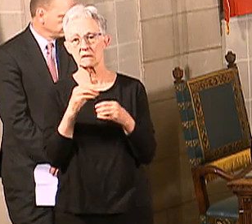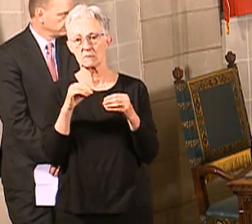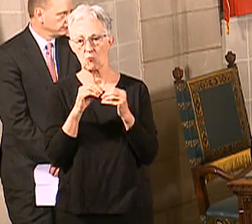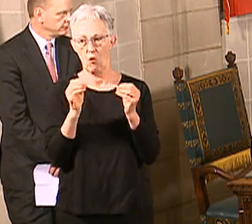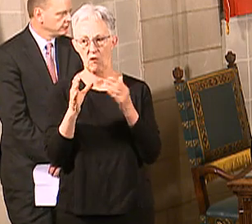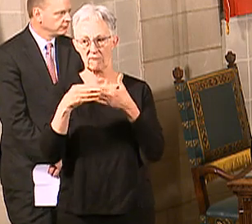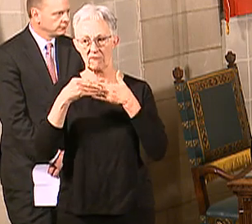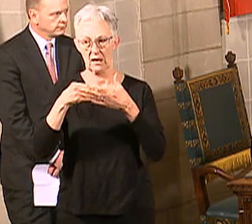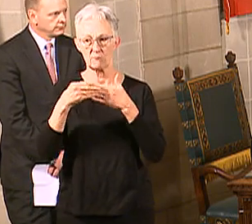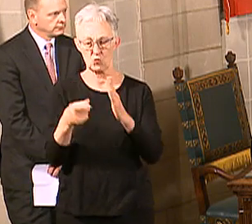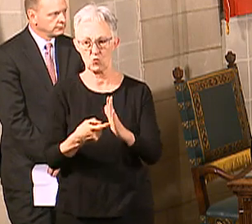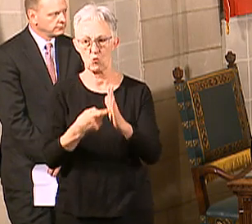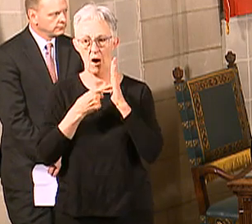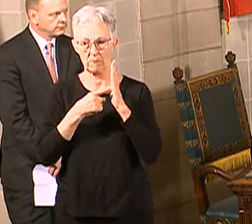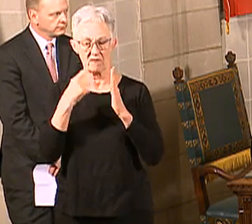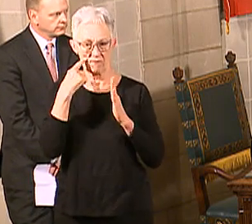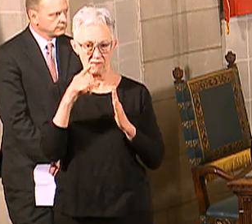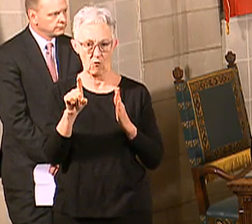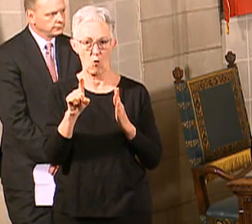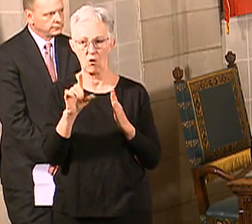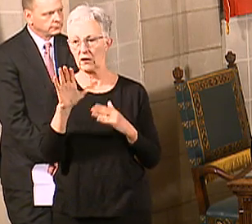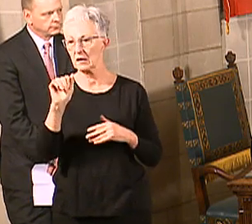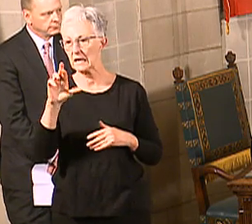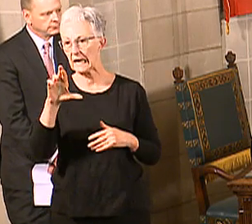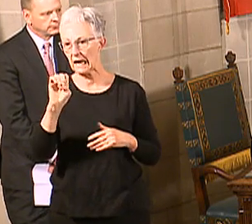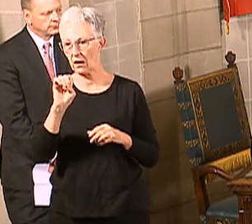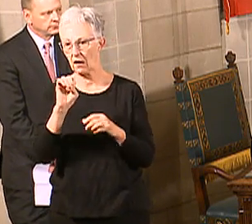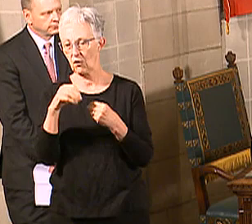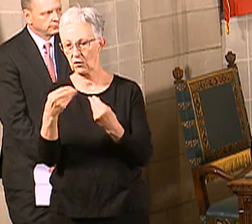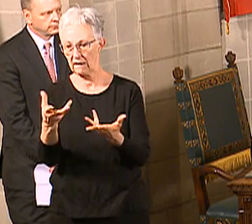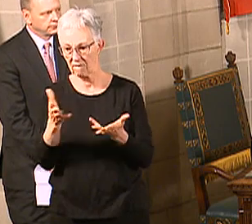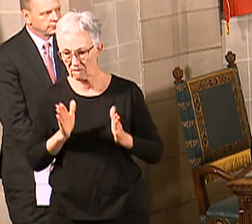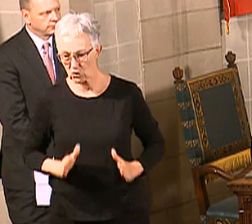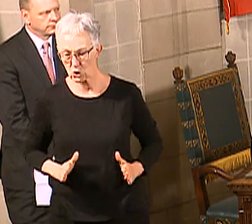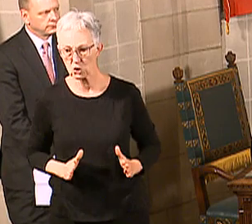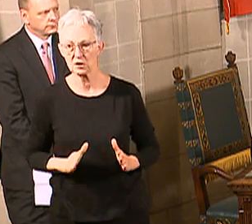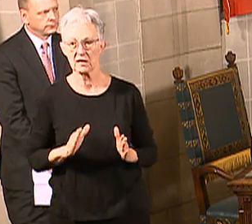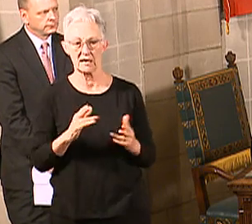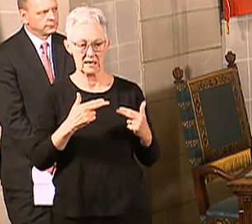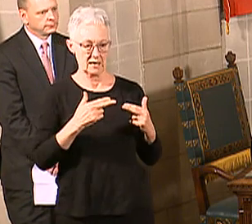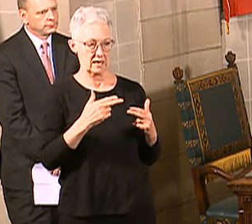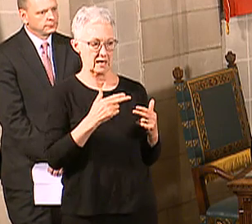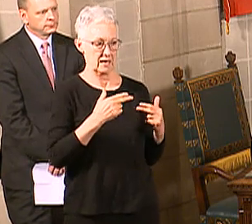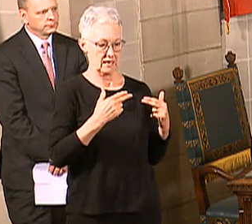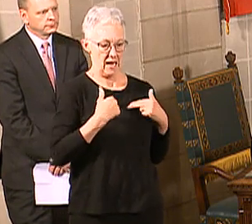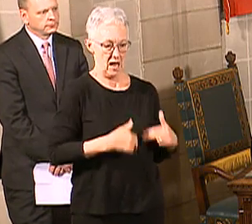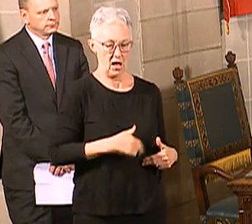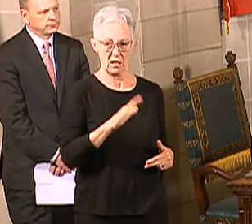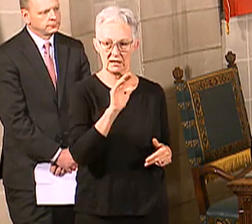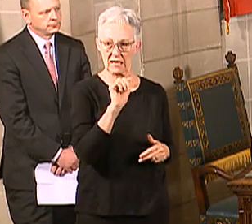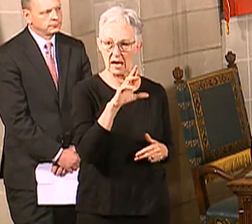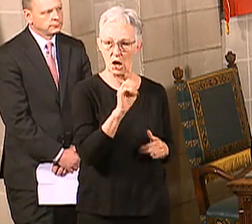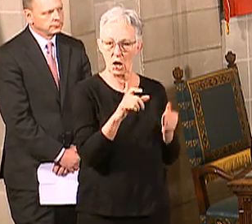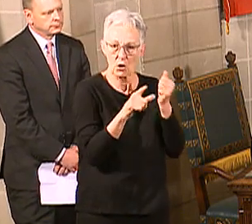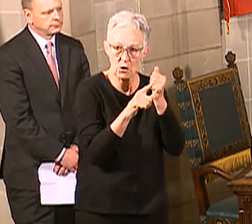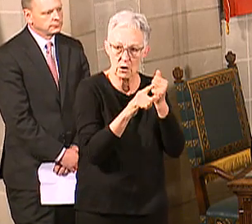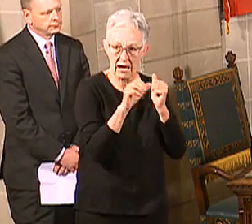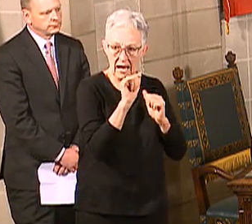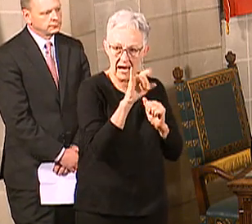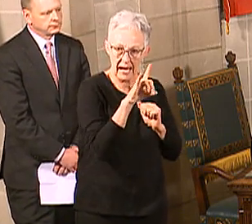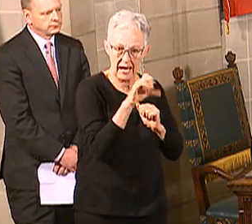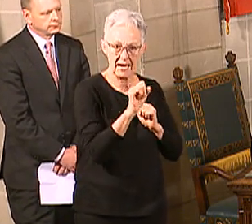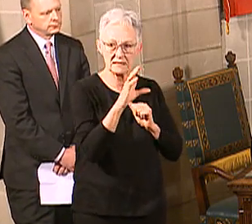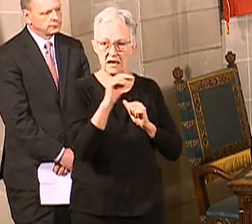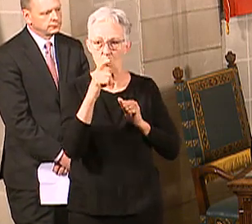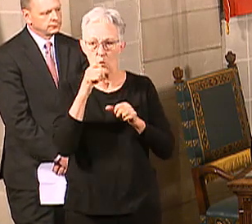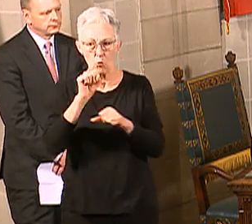with medication aids, and with dining assistance. It will allow us to train bedside caregivers, as an example, in a much quicker